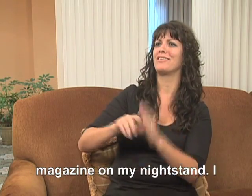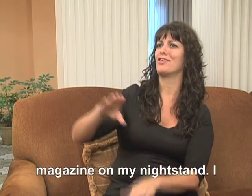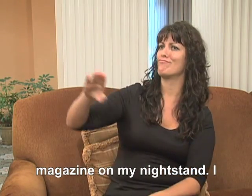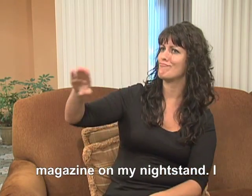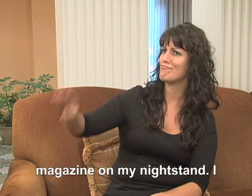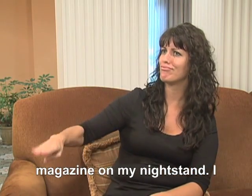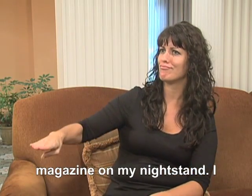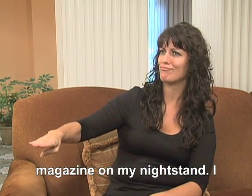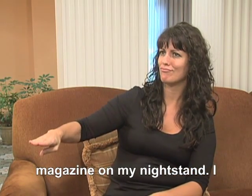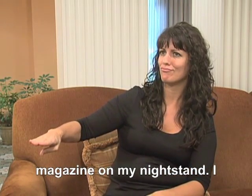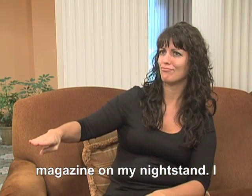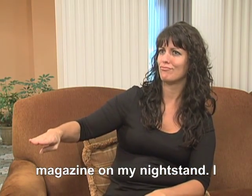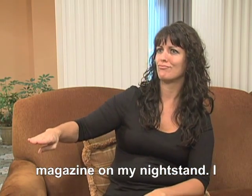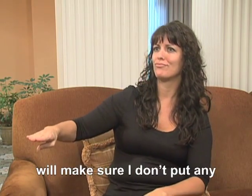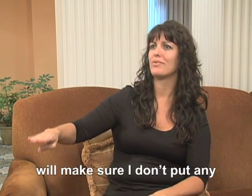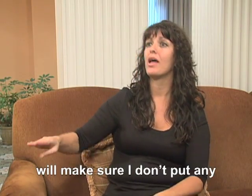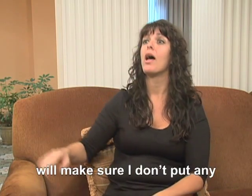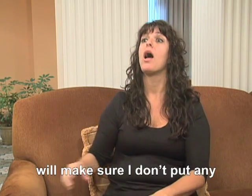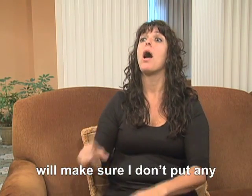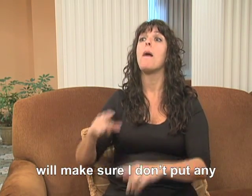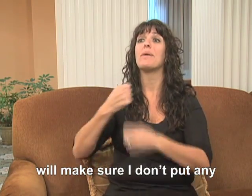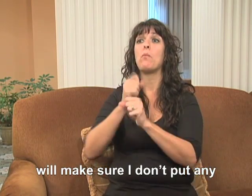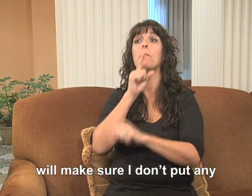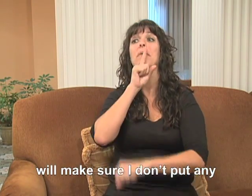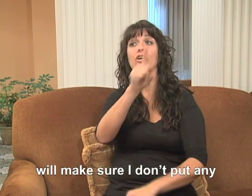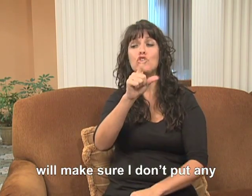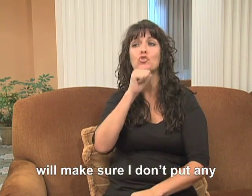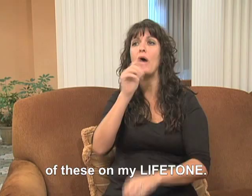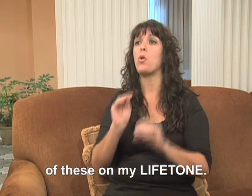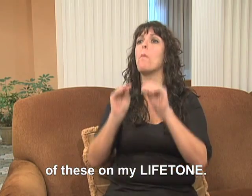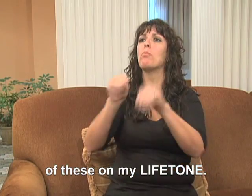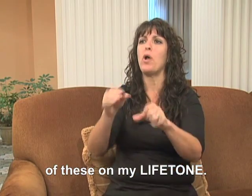I will make sure I don't put any of these on my Lifetone.